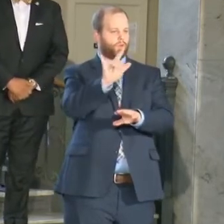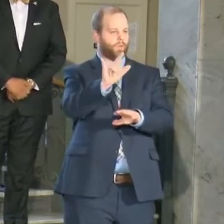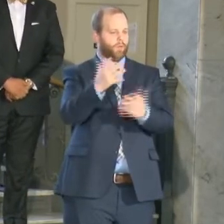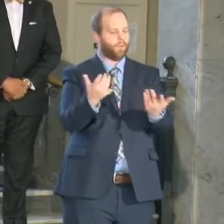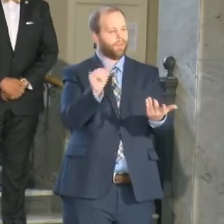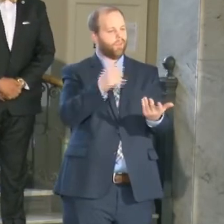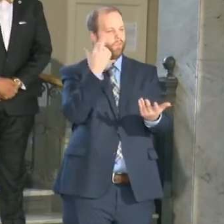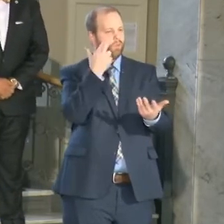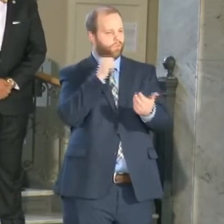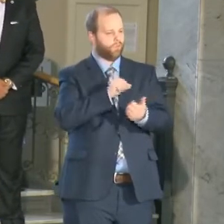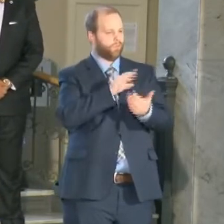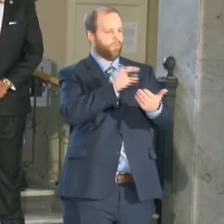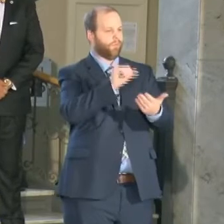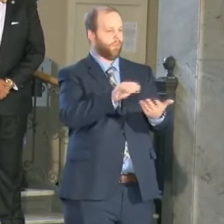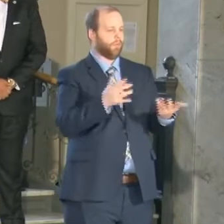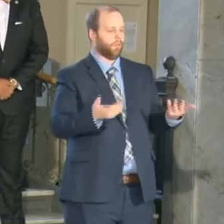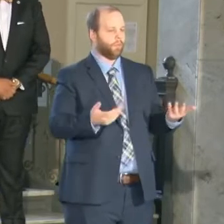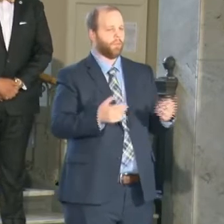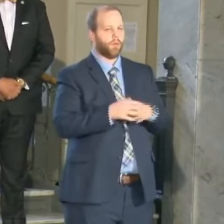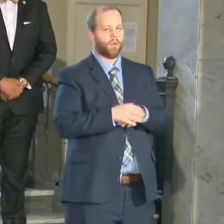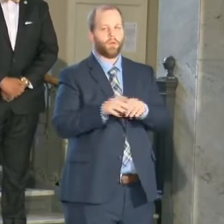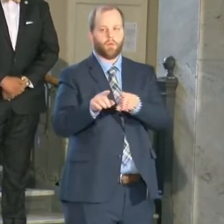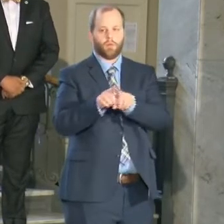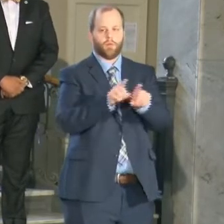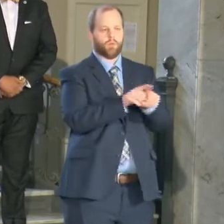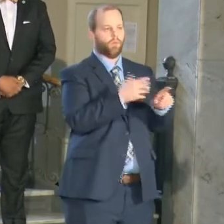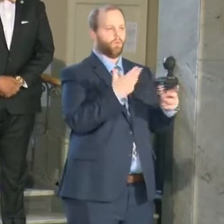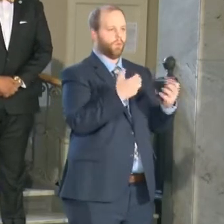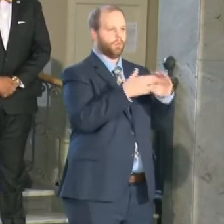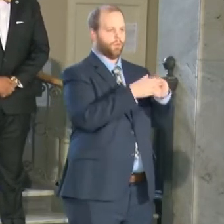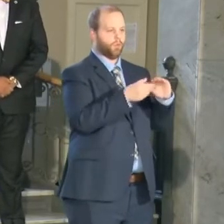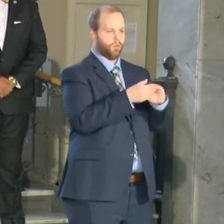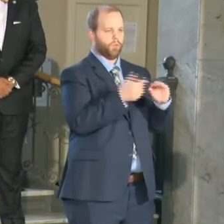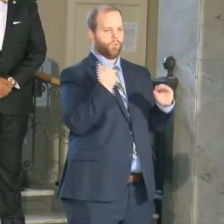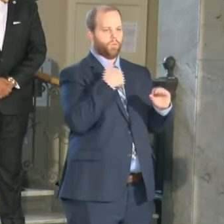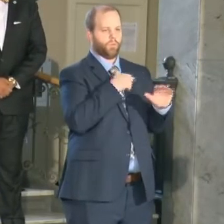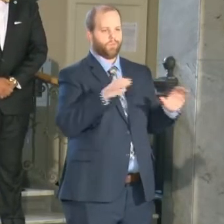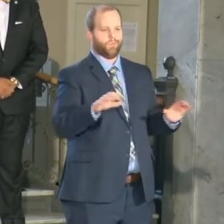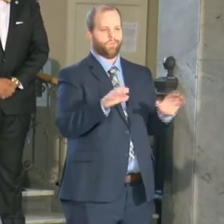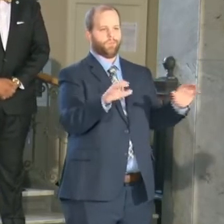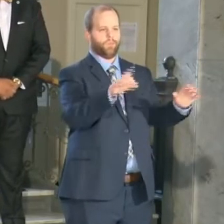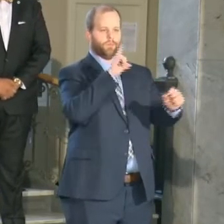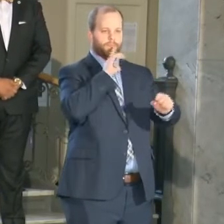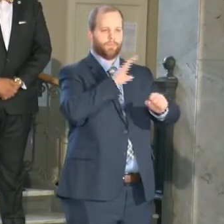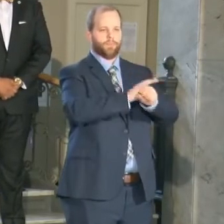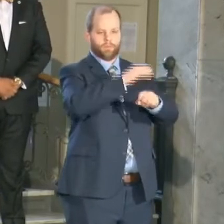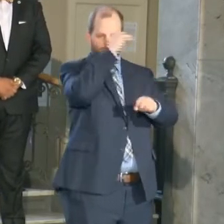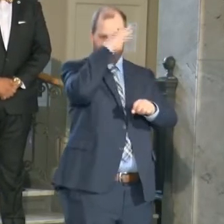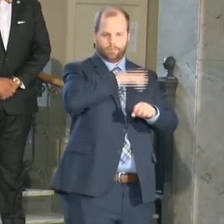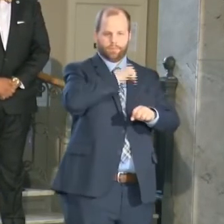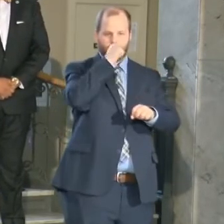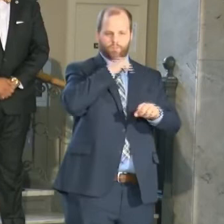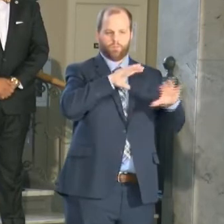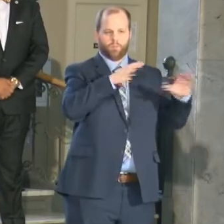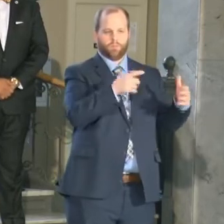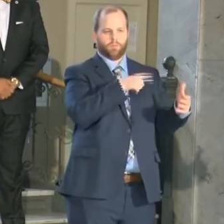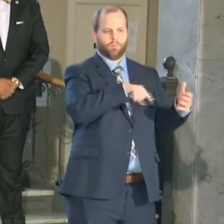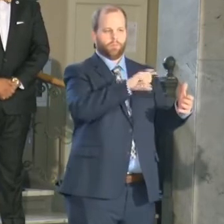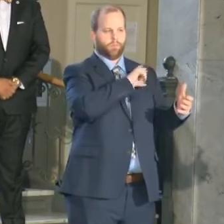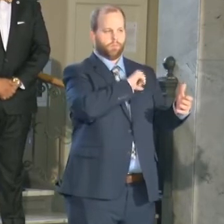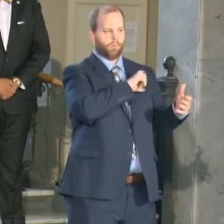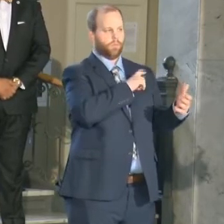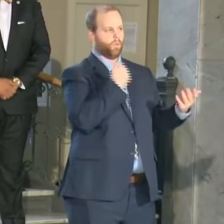these approaches i also want to take this time uh is to share what we've been doing uh to ensure that the men and women police department understand how much we